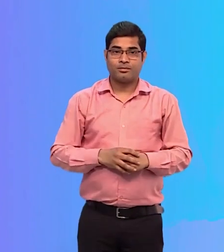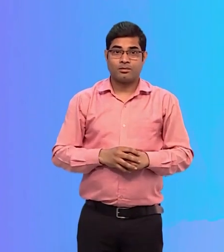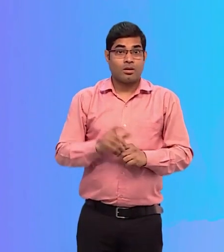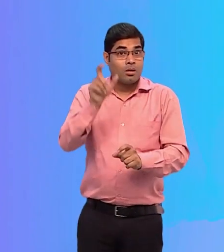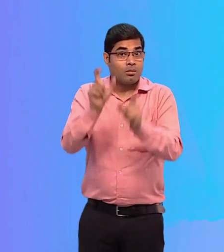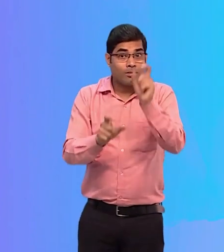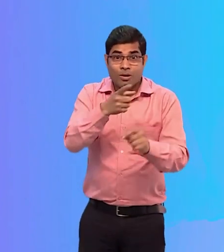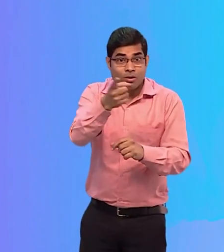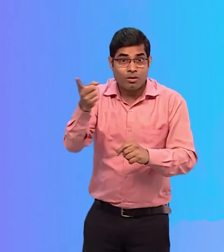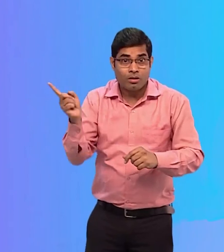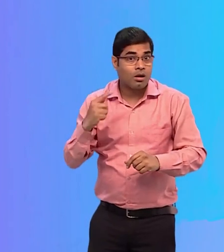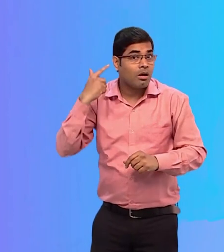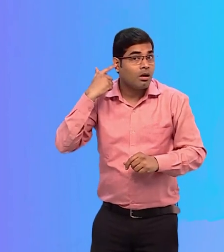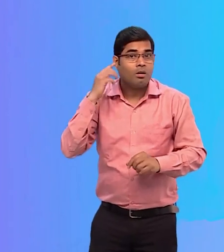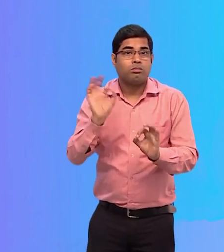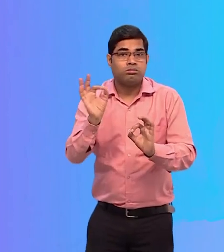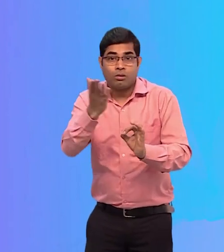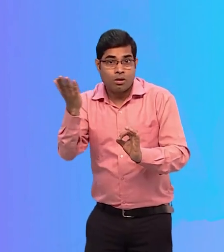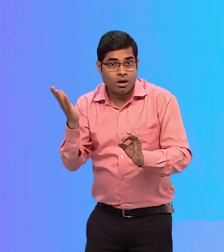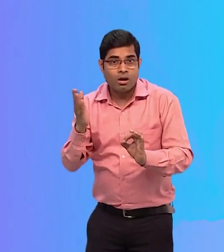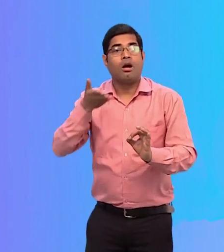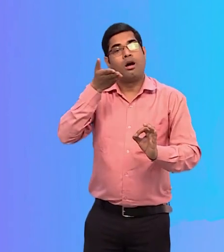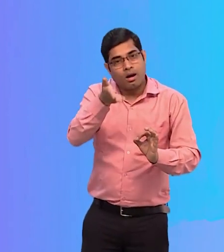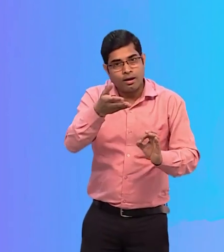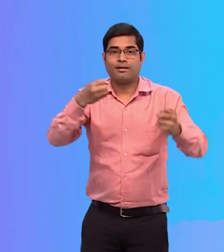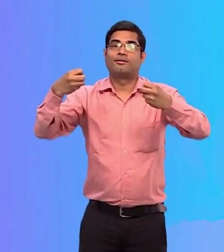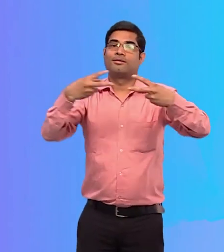Which helps people who cannot hear properly. Do